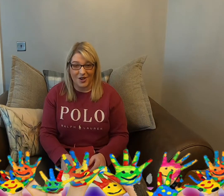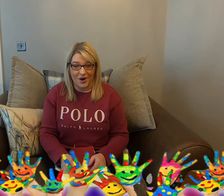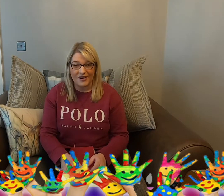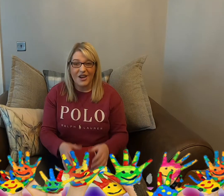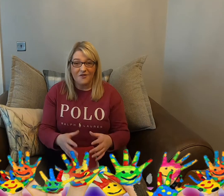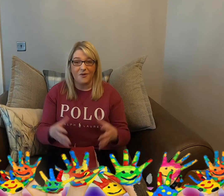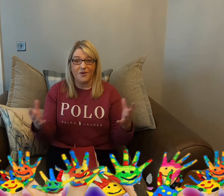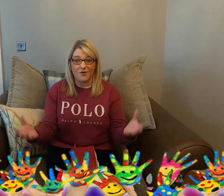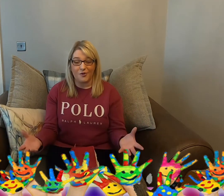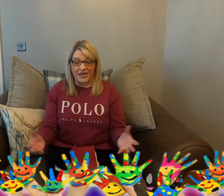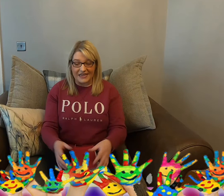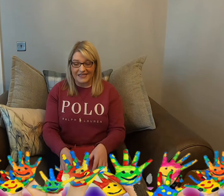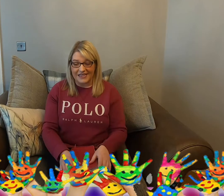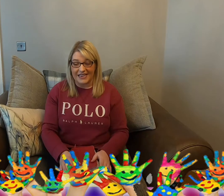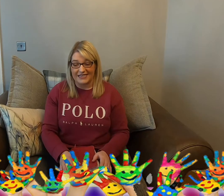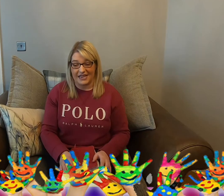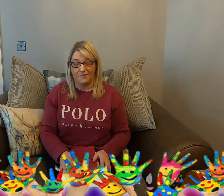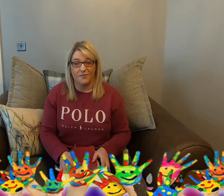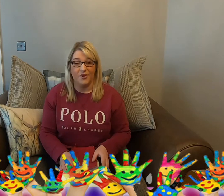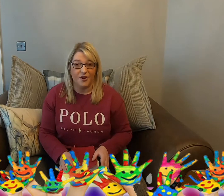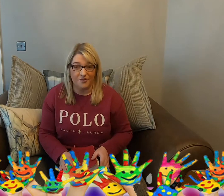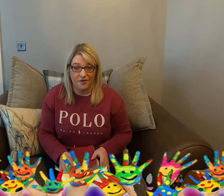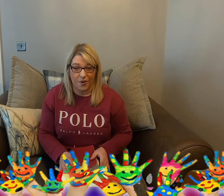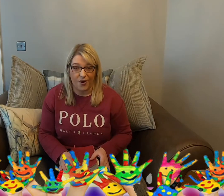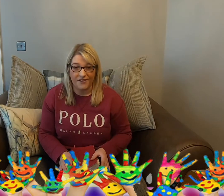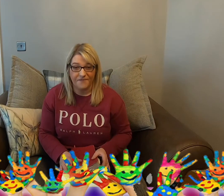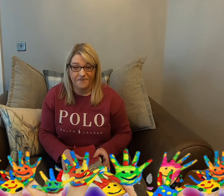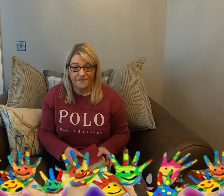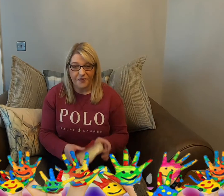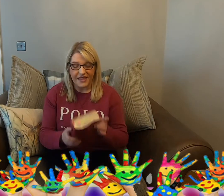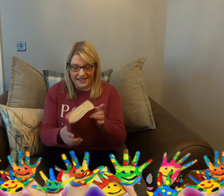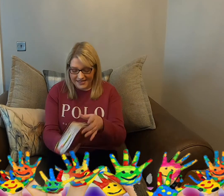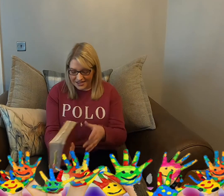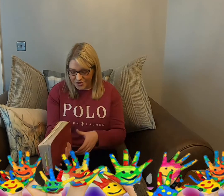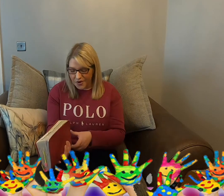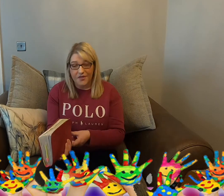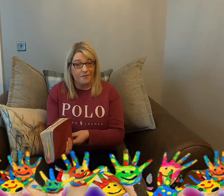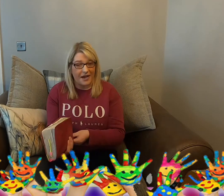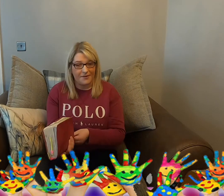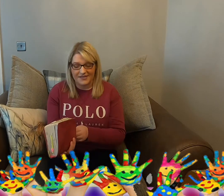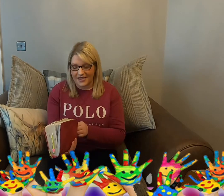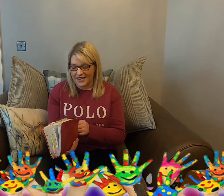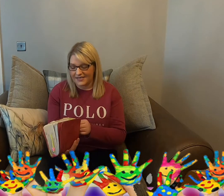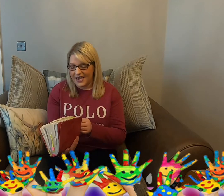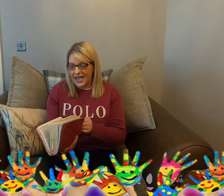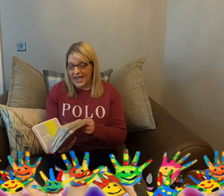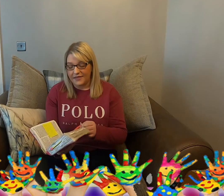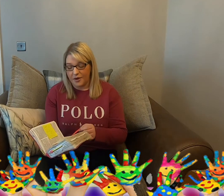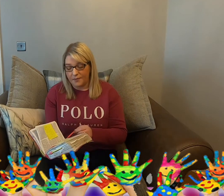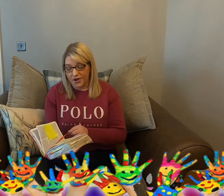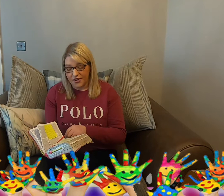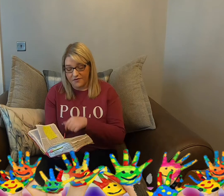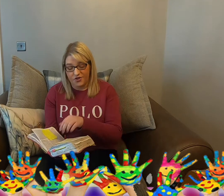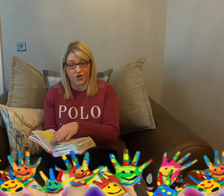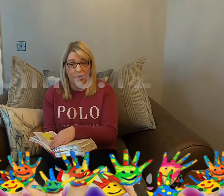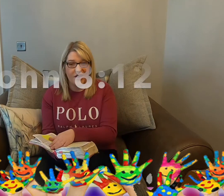learn from the greatest example of all? Listen to what the Bible says in the book of John